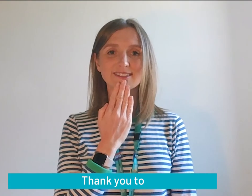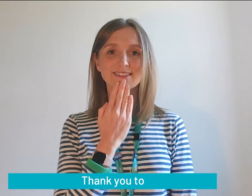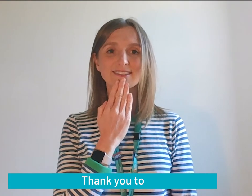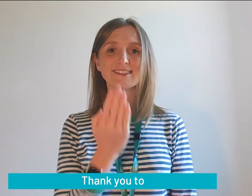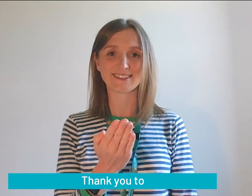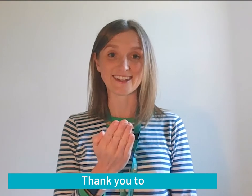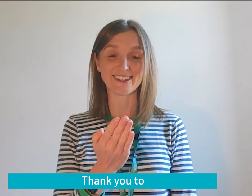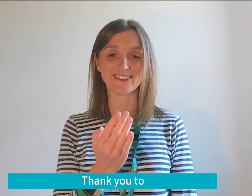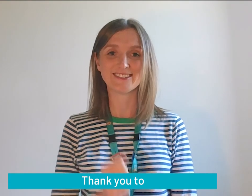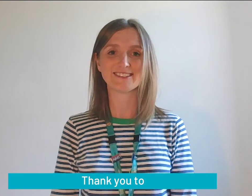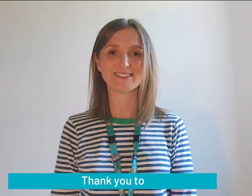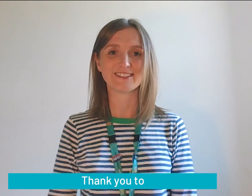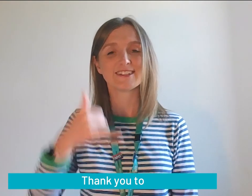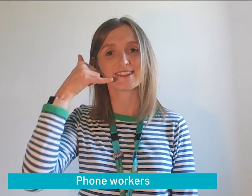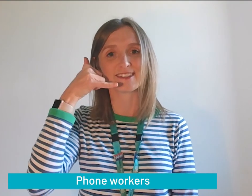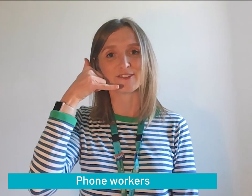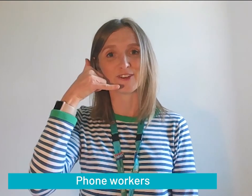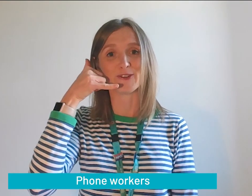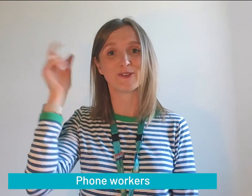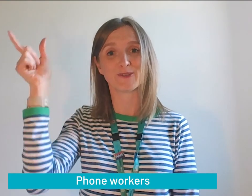Thank you to the phone workers.